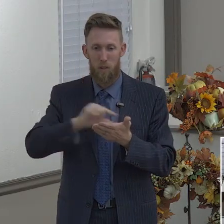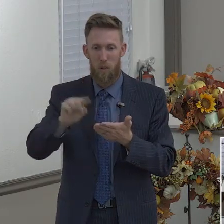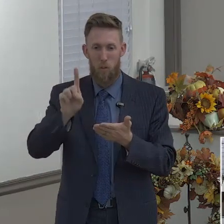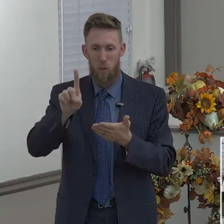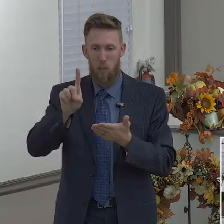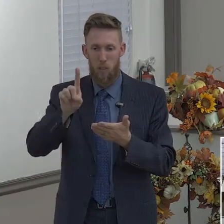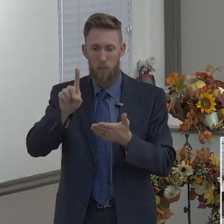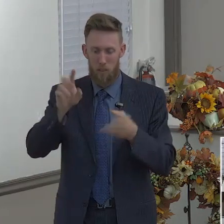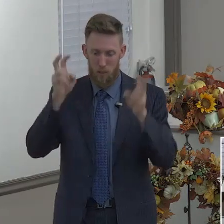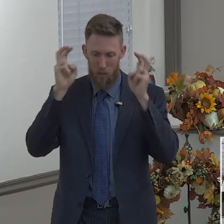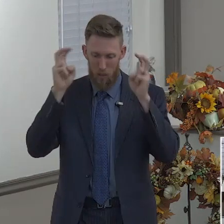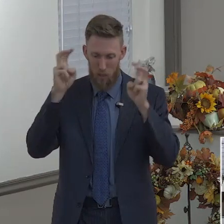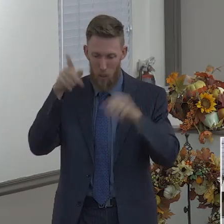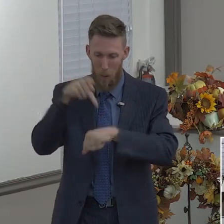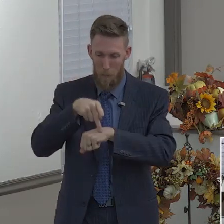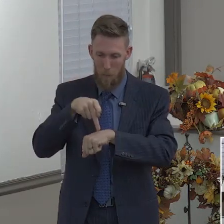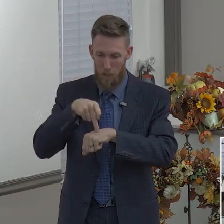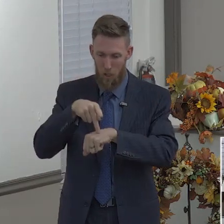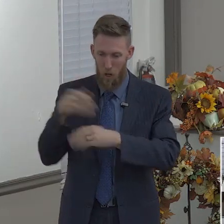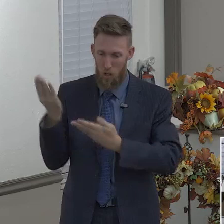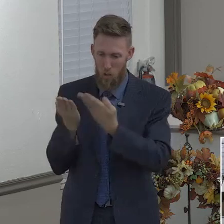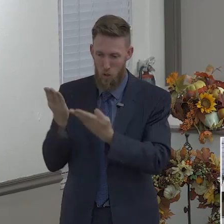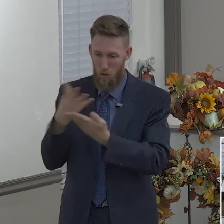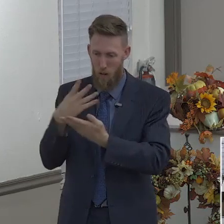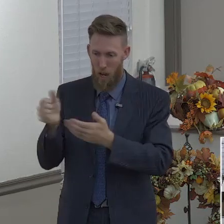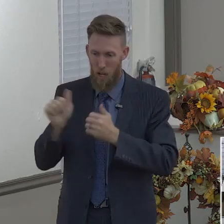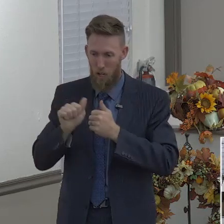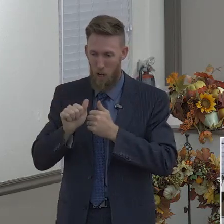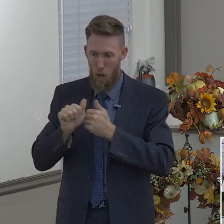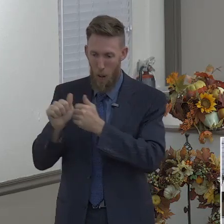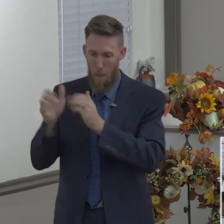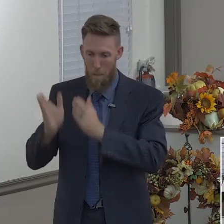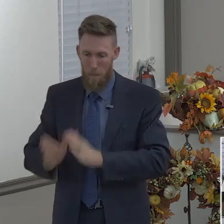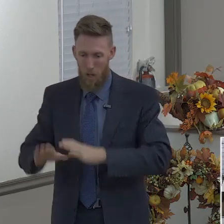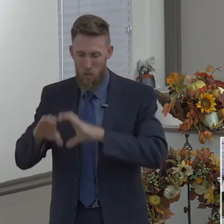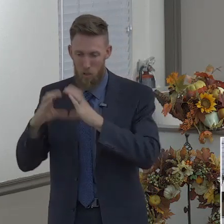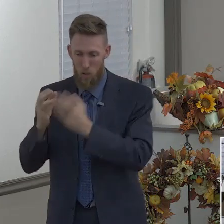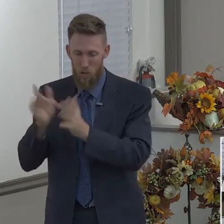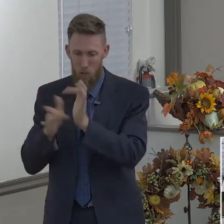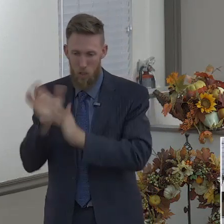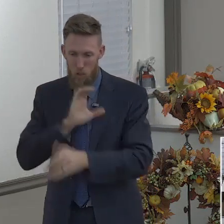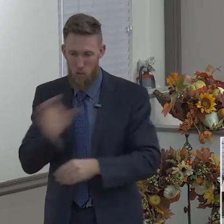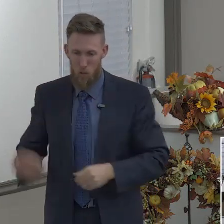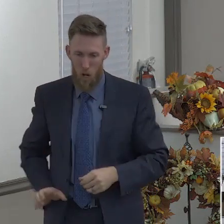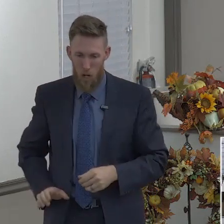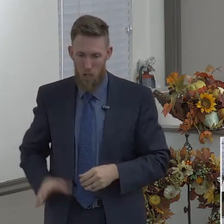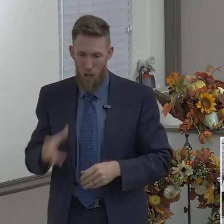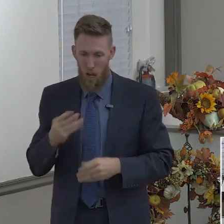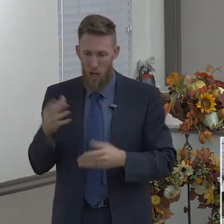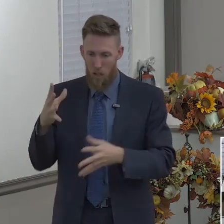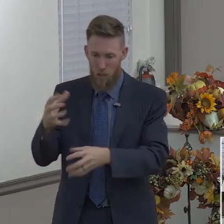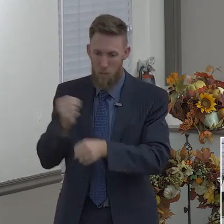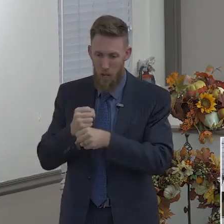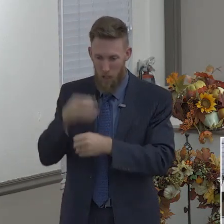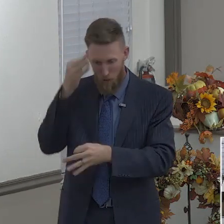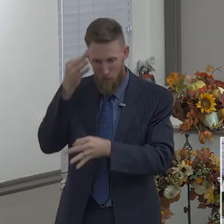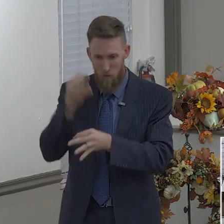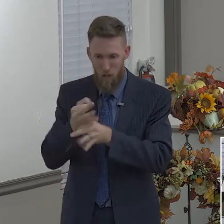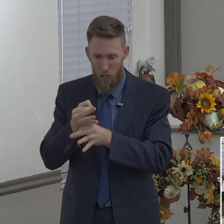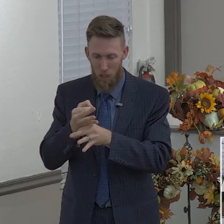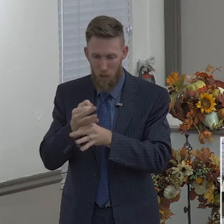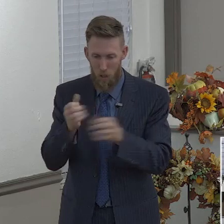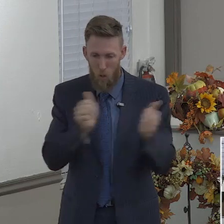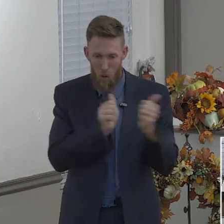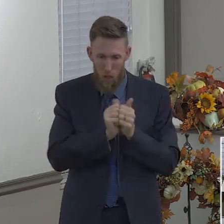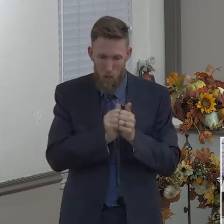and an apostle of Jesus Christ to them that have obtained like precious faith with us through the righteousness of God and our Savior